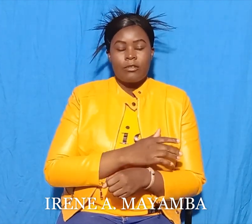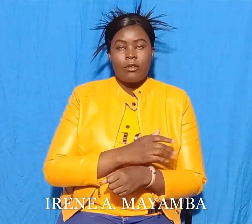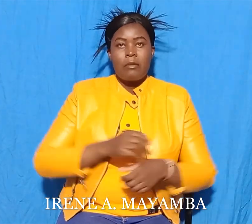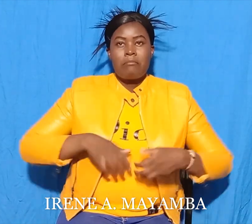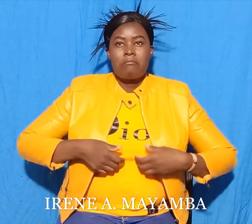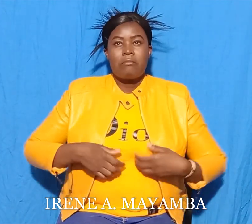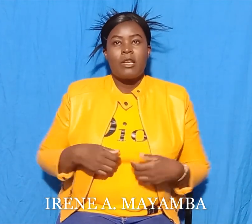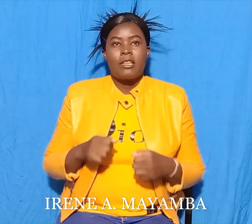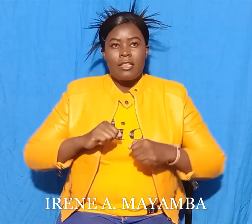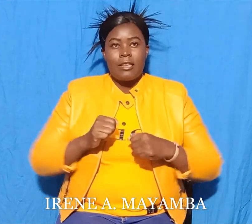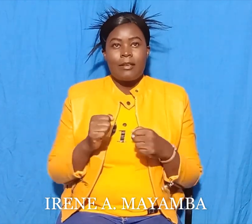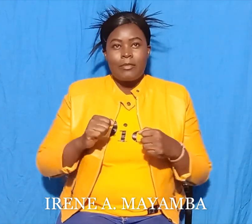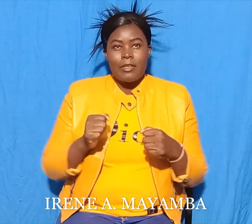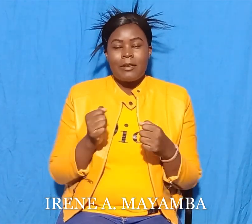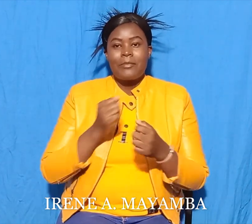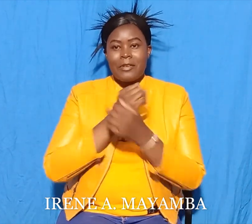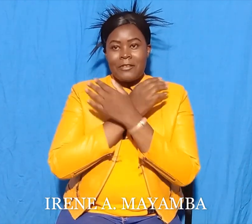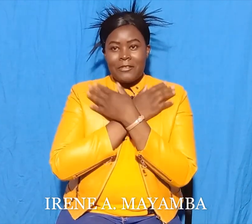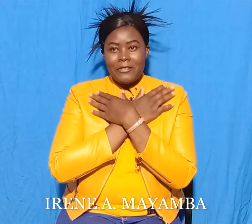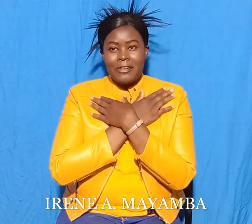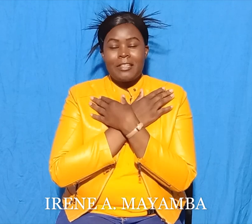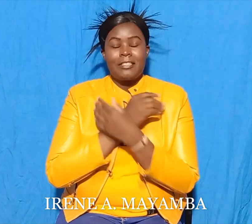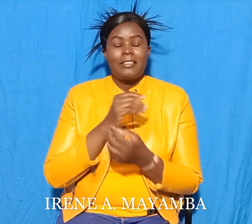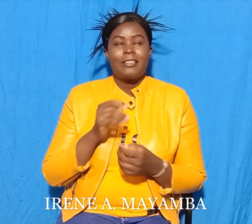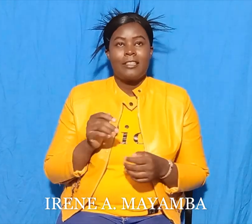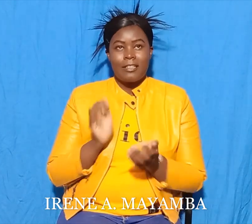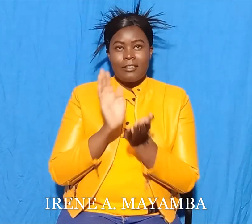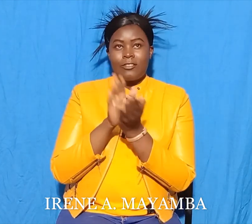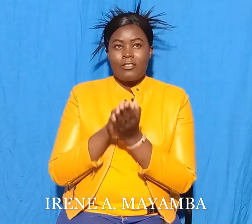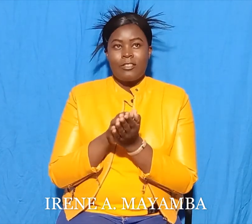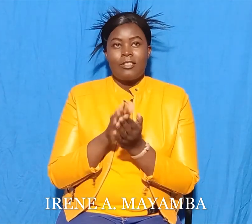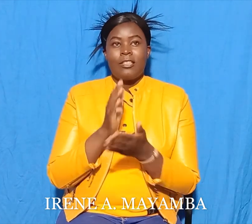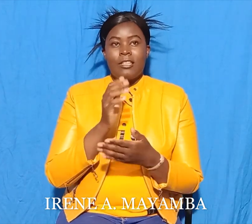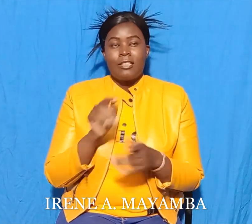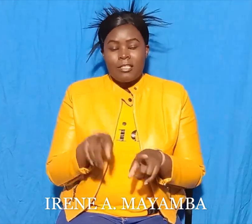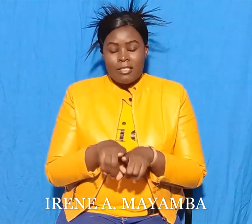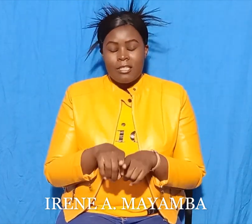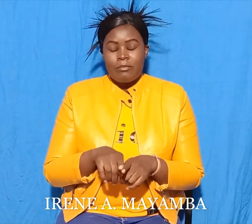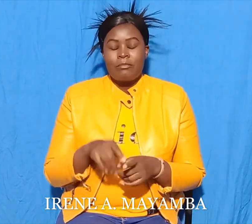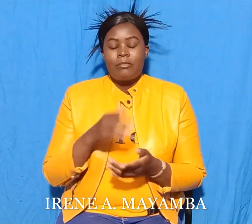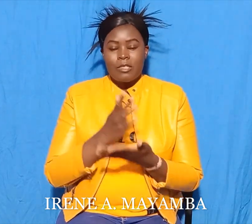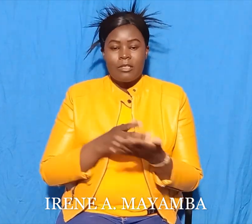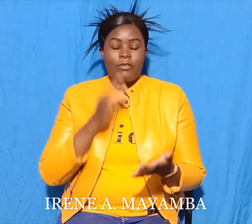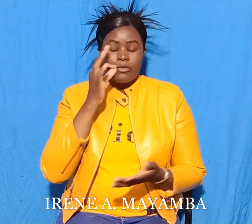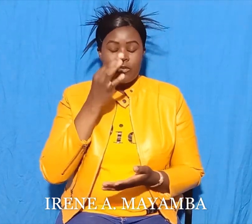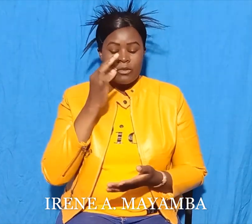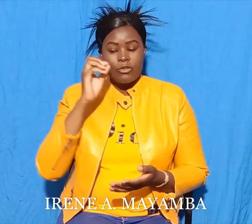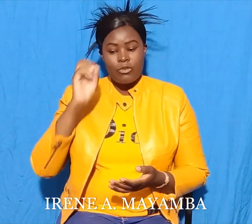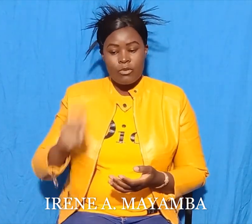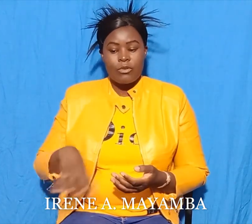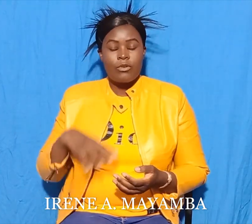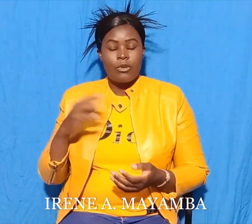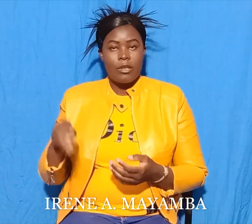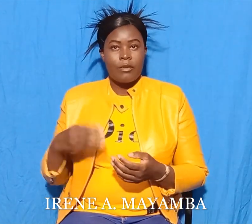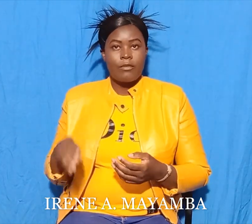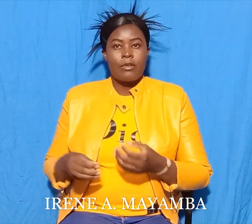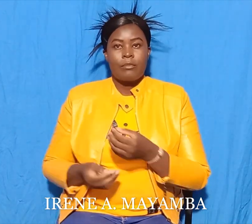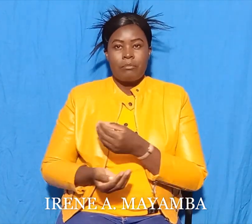crocodile and threw fruits into the ocean every morning. One day the crocodile